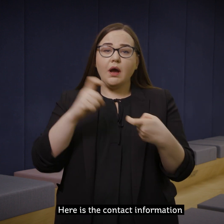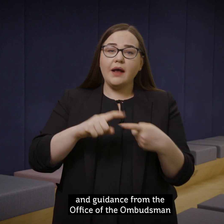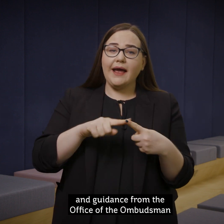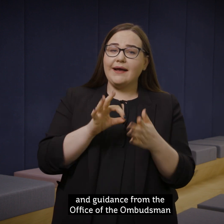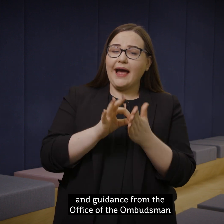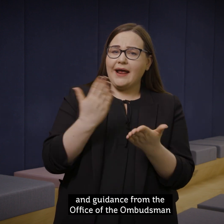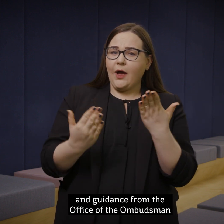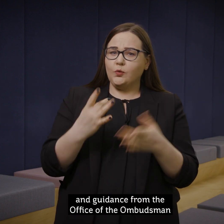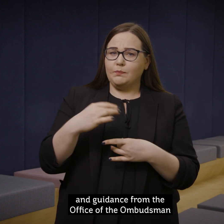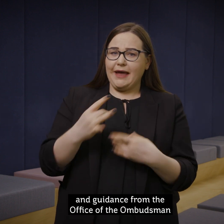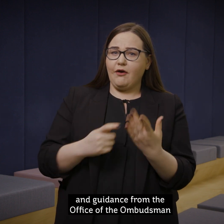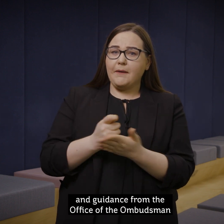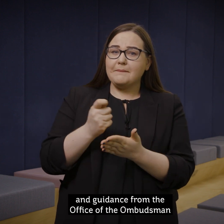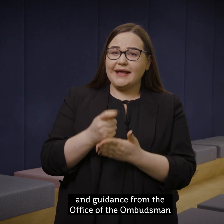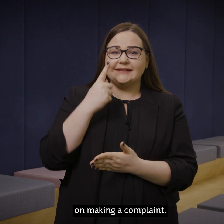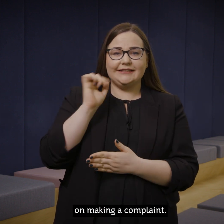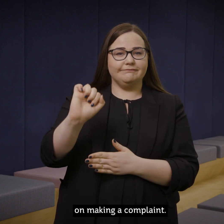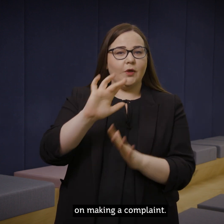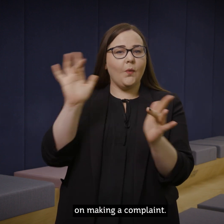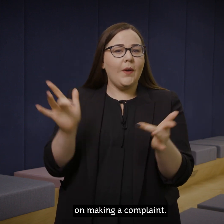and guidance from the Office of the Ombudsman on making a complaint.